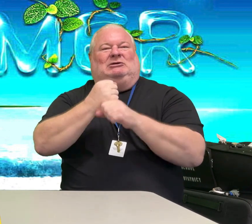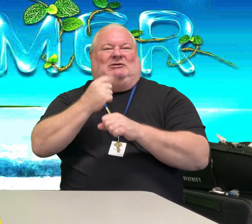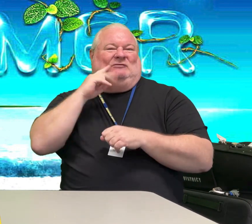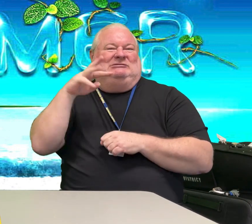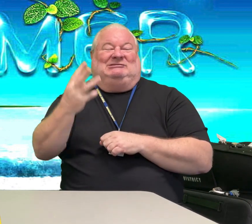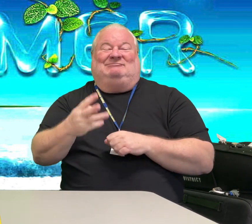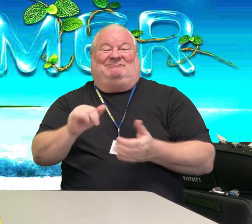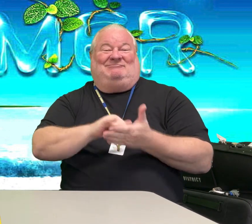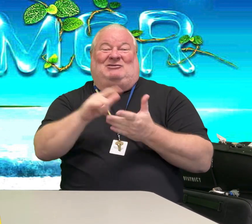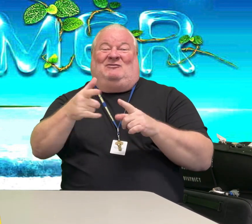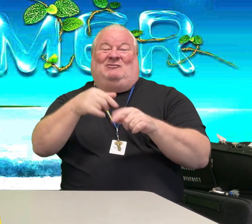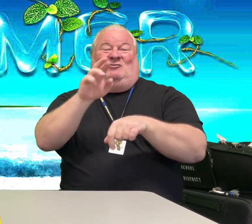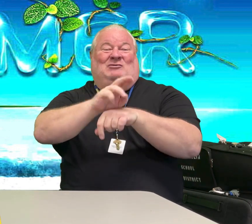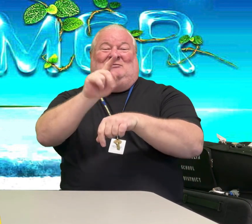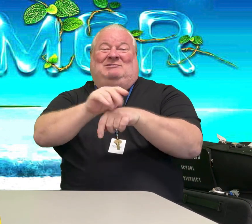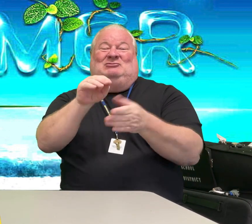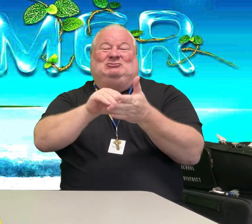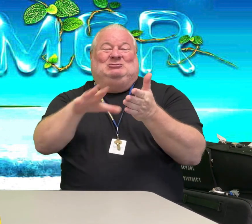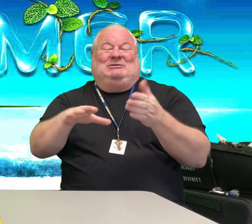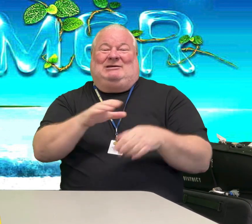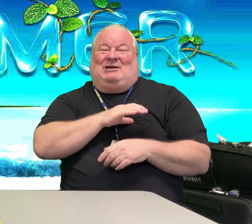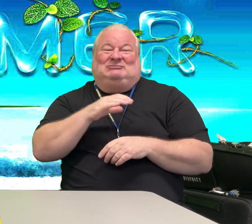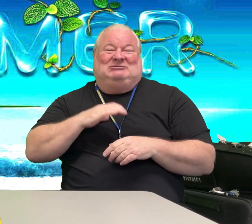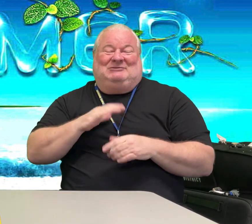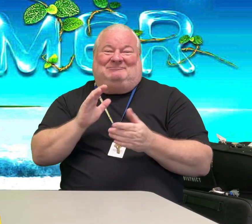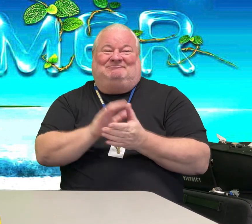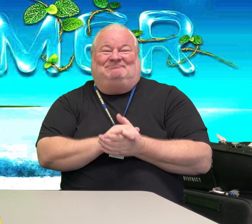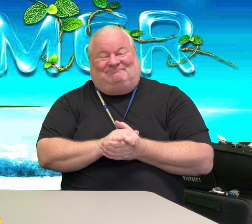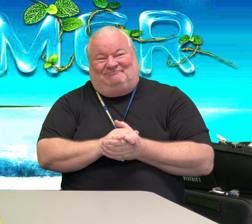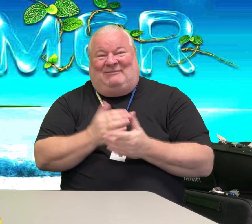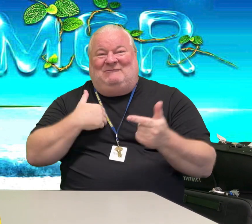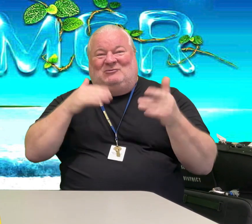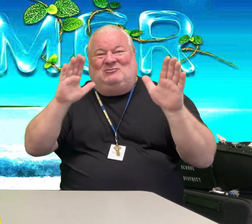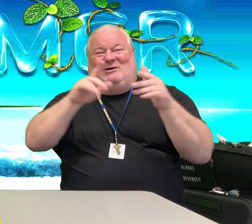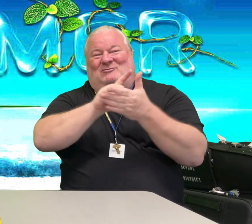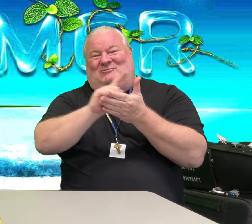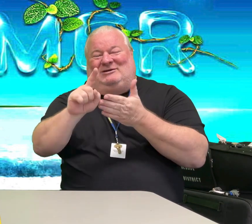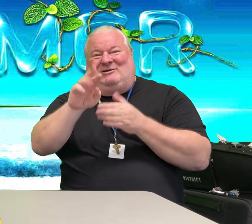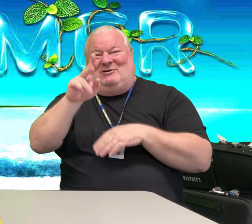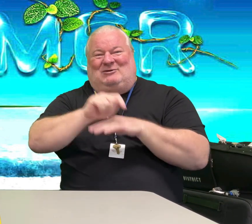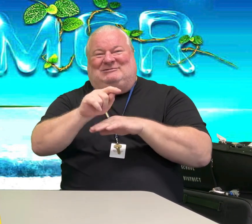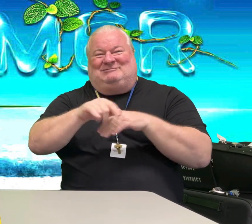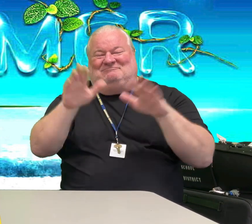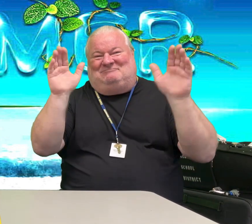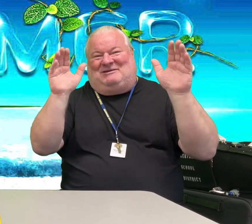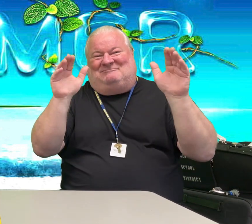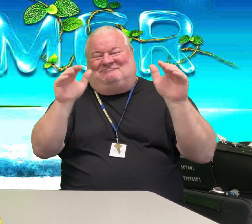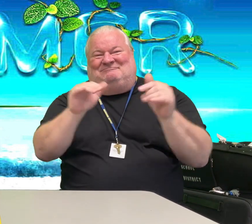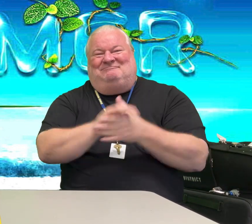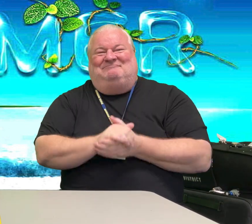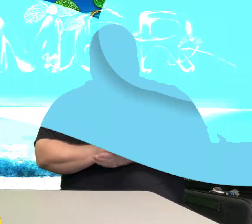That's all from your Raymond Temple Student Council. Have a great week, Artie. Bye!